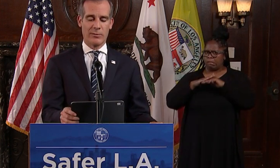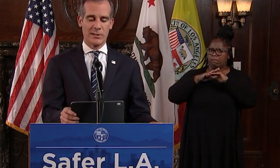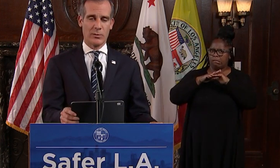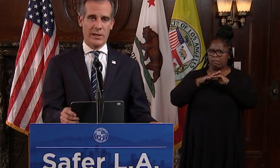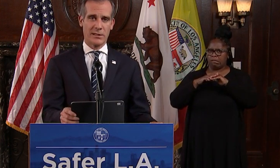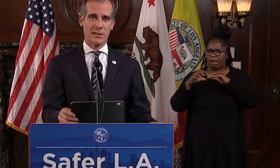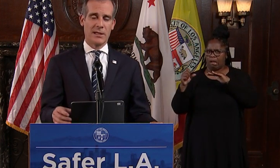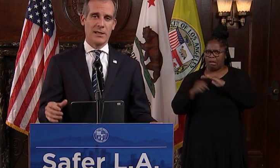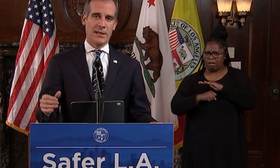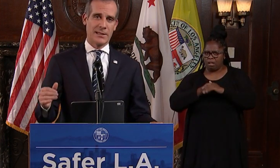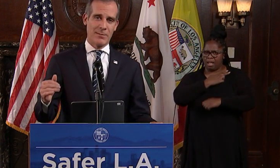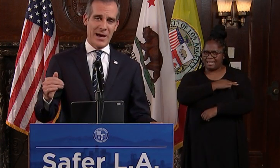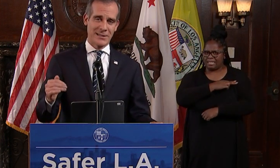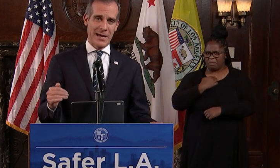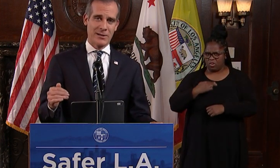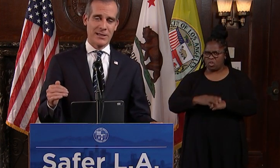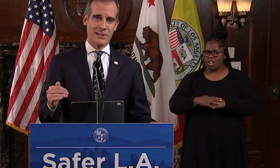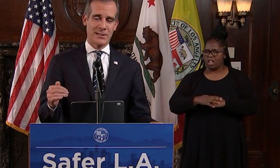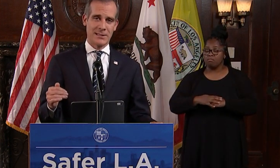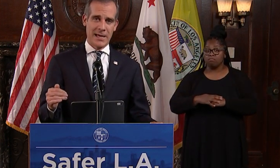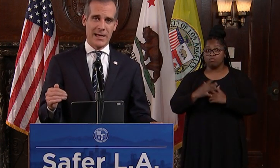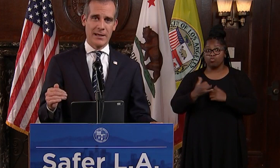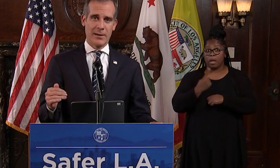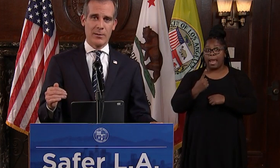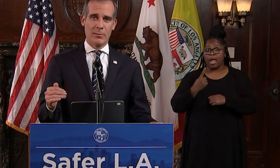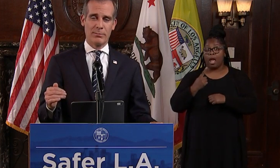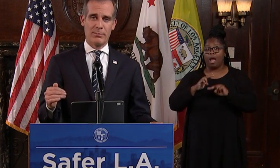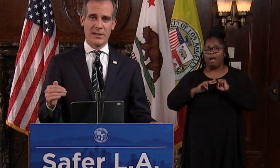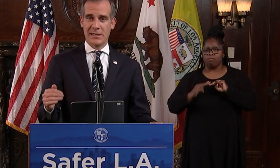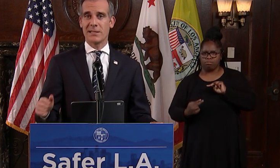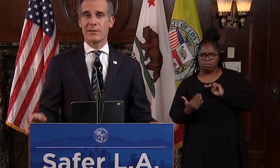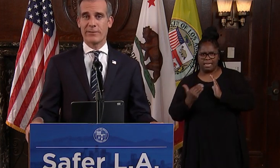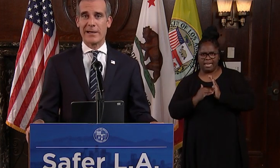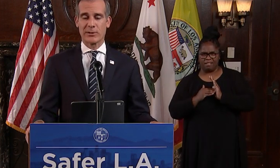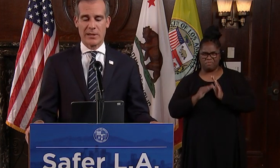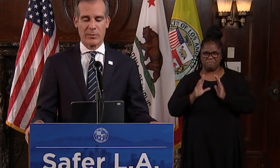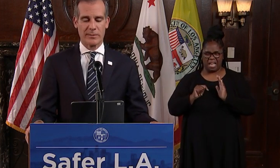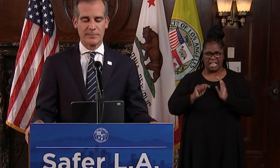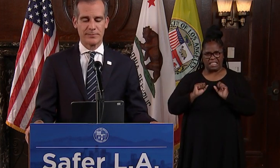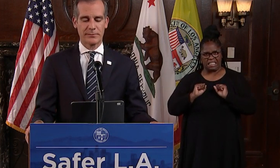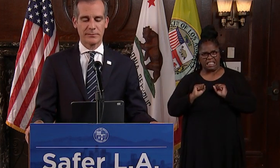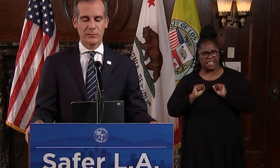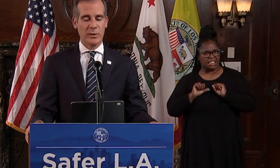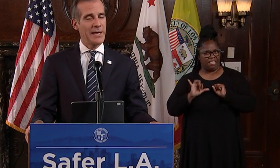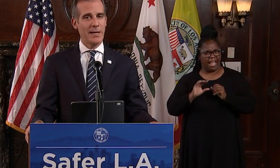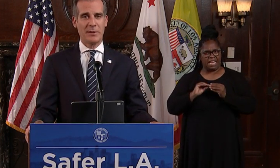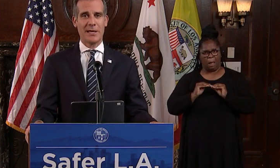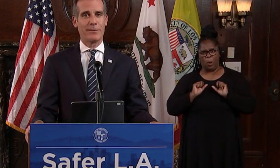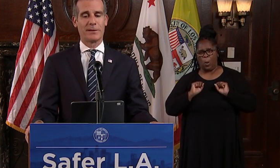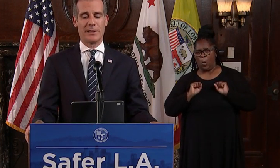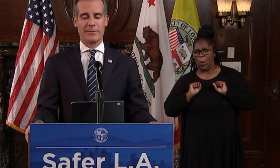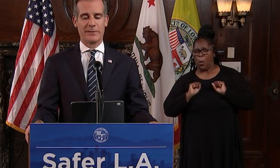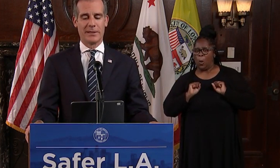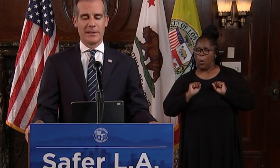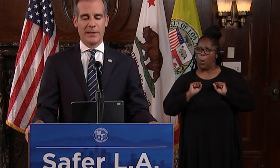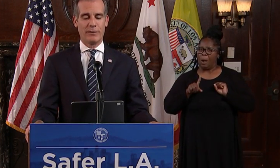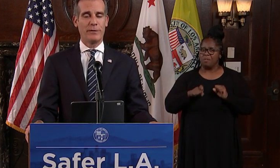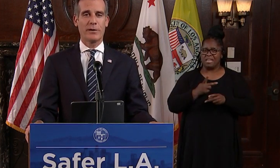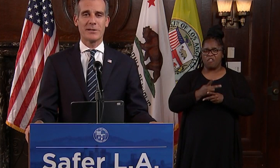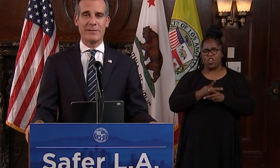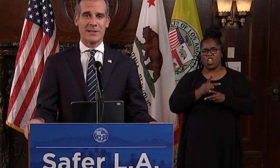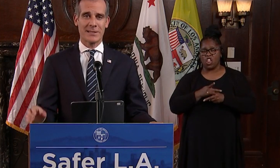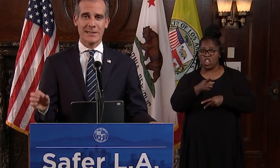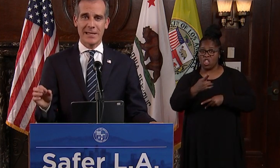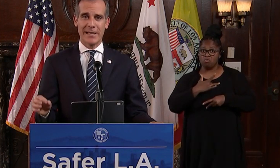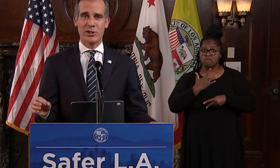in recent weeks. It came back down again today, but this is a fragile number. We can't be careful enough. If